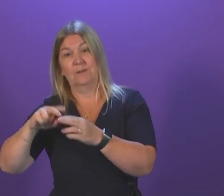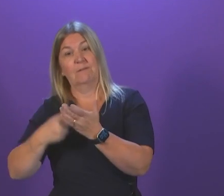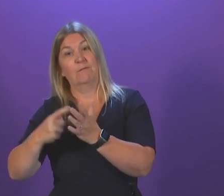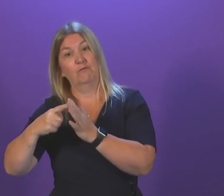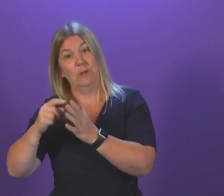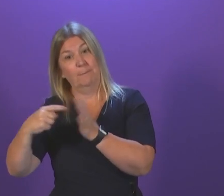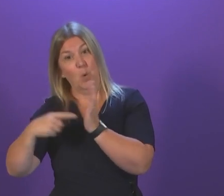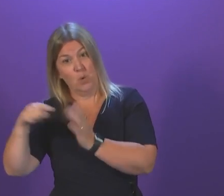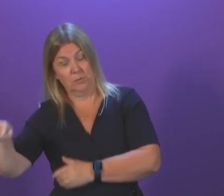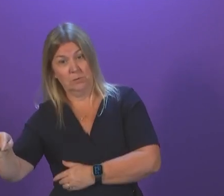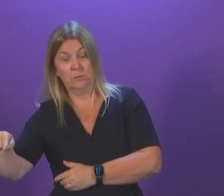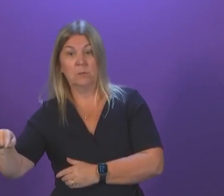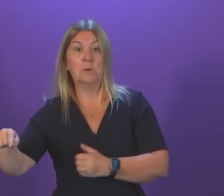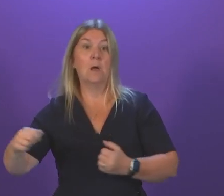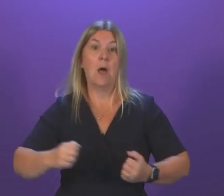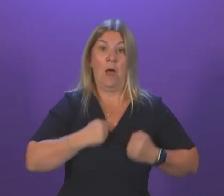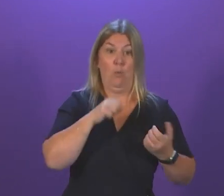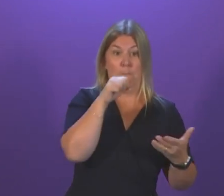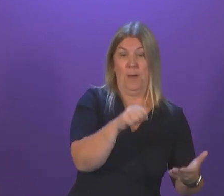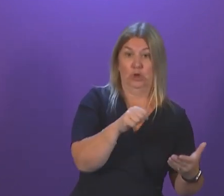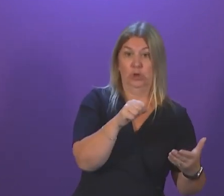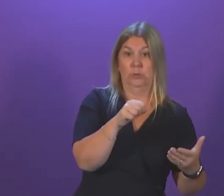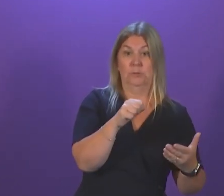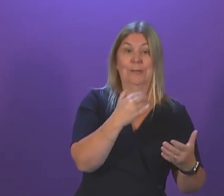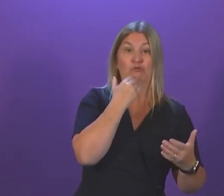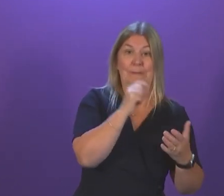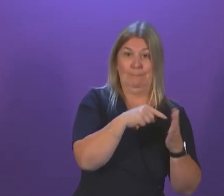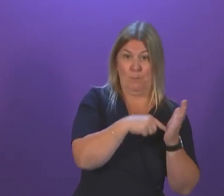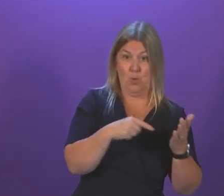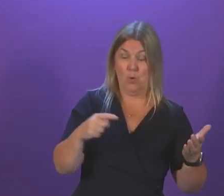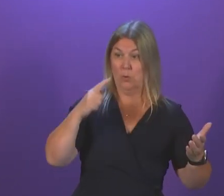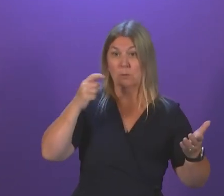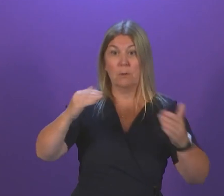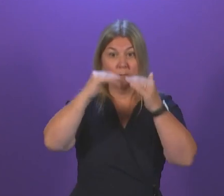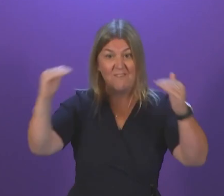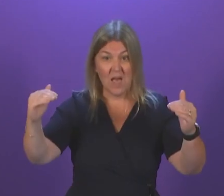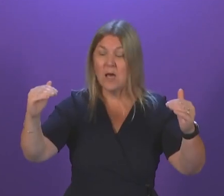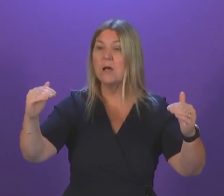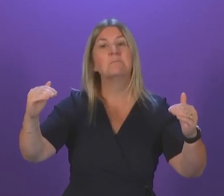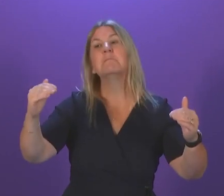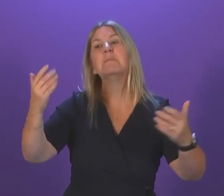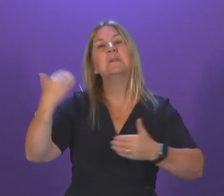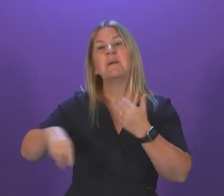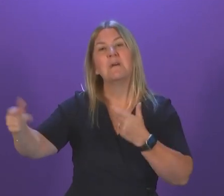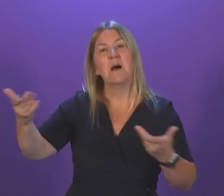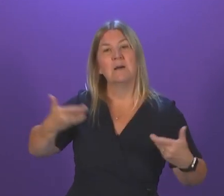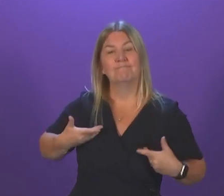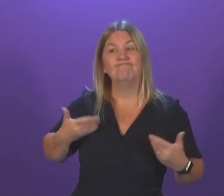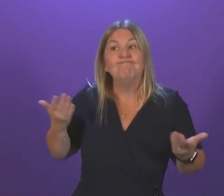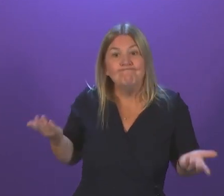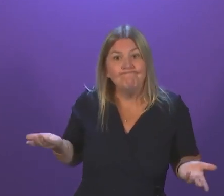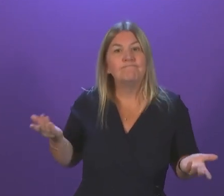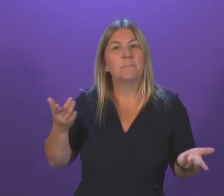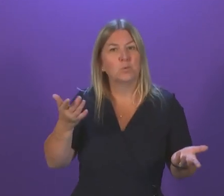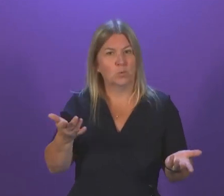Government had been serious, all of these issues I think could have been addressed but that's up to them. We will continue to take